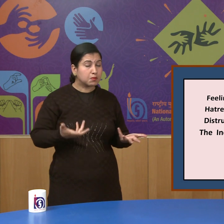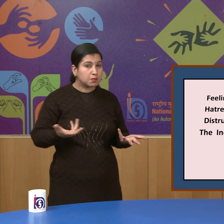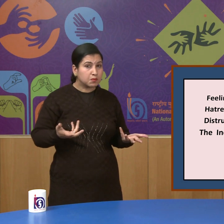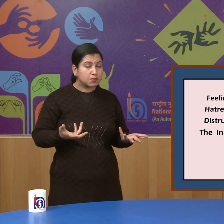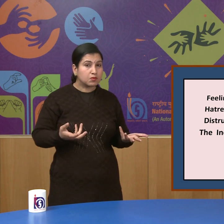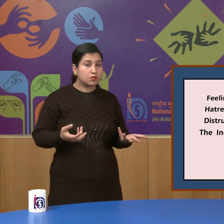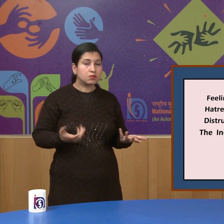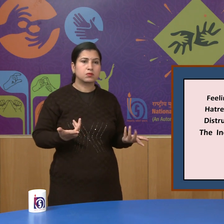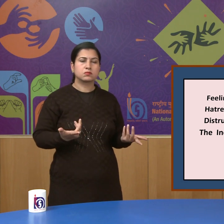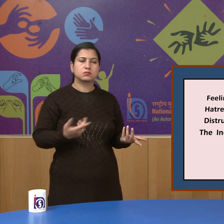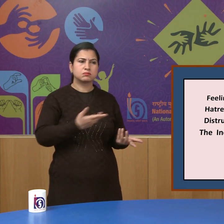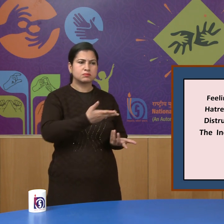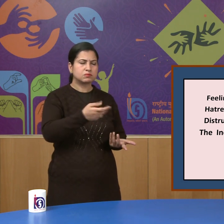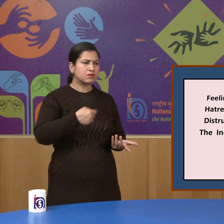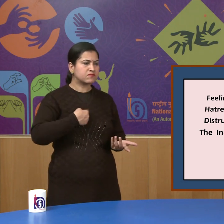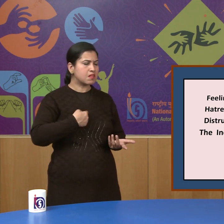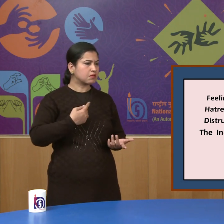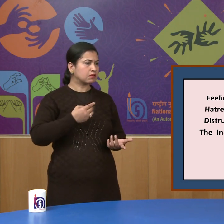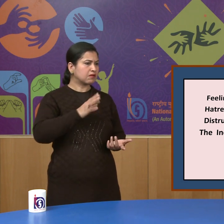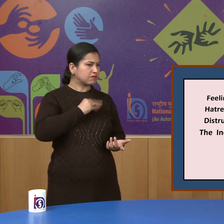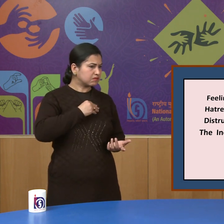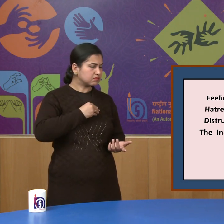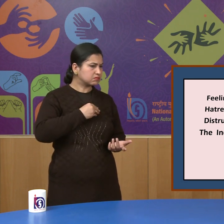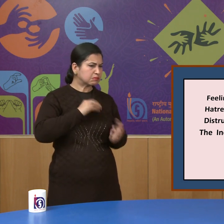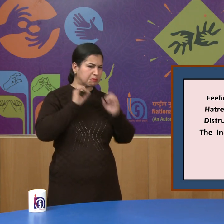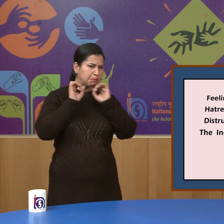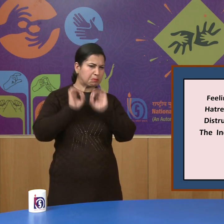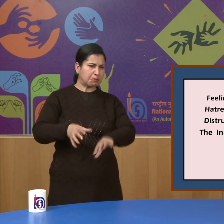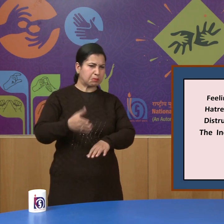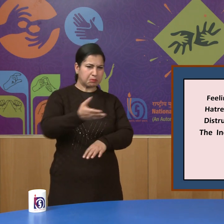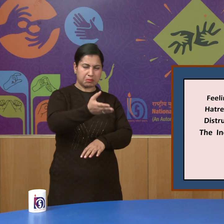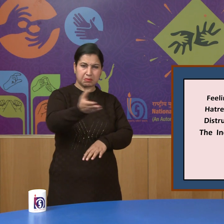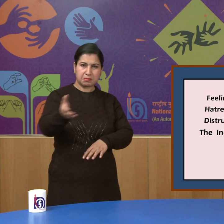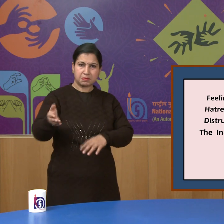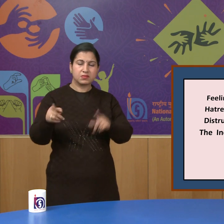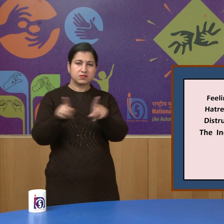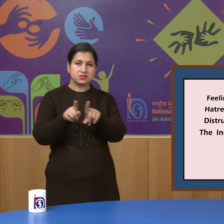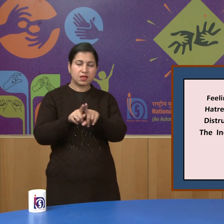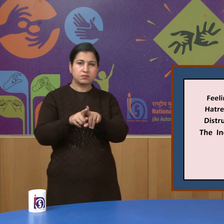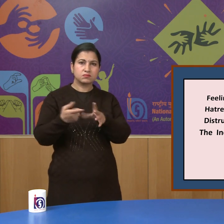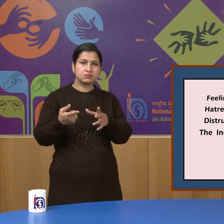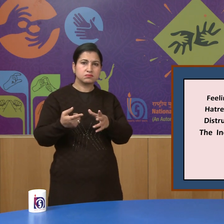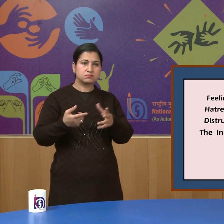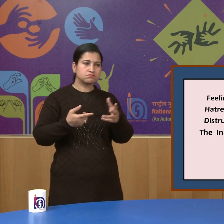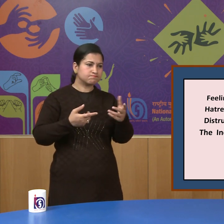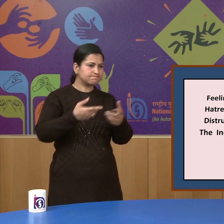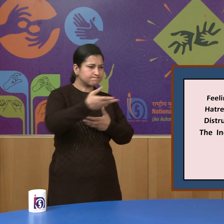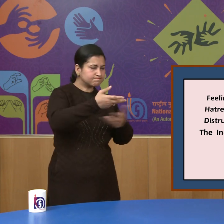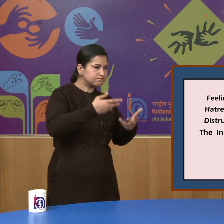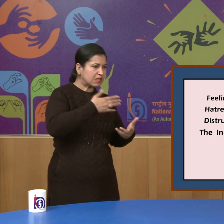the feeling of fear hatred and mutual distrust